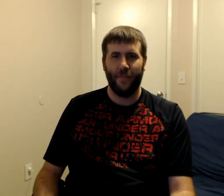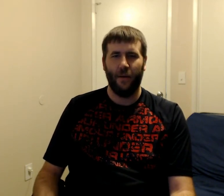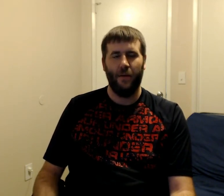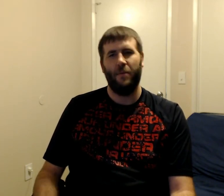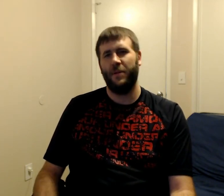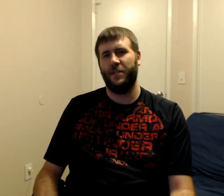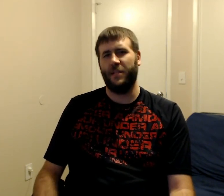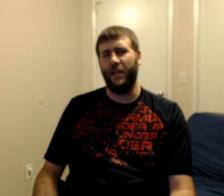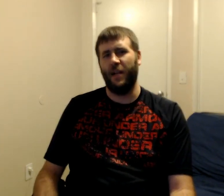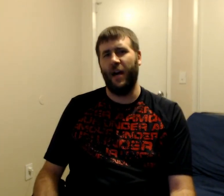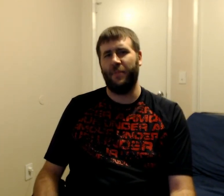What's he setting up?